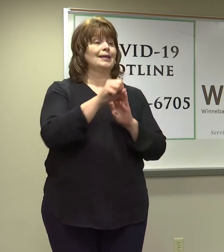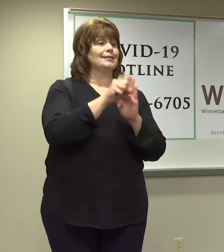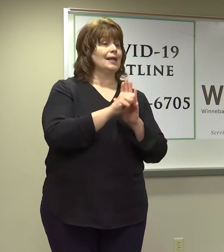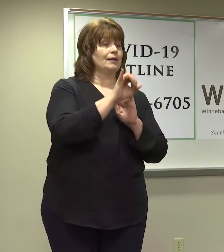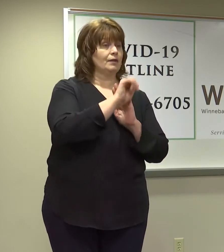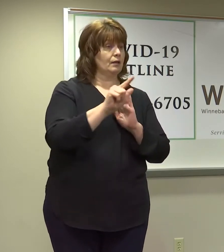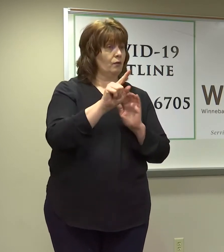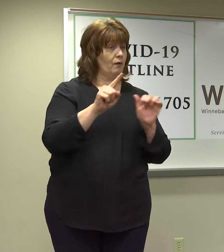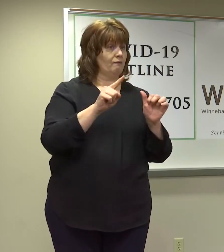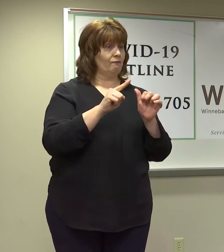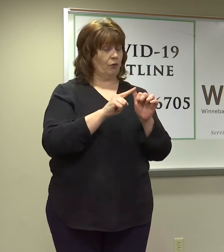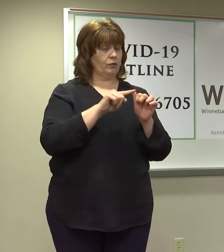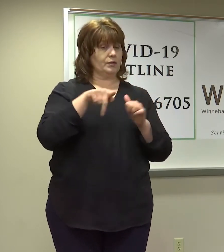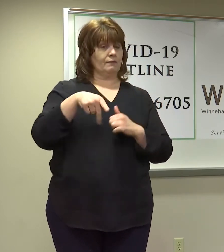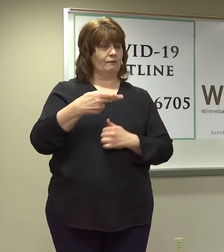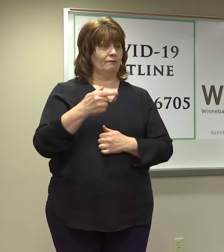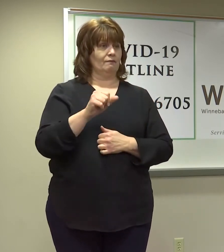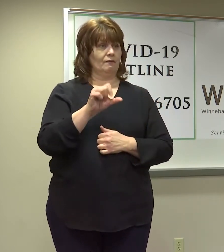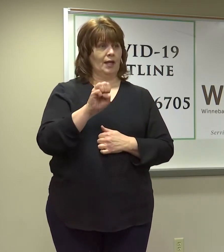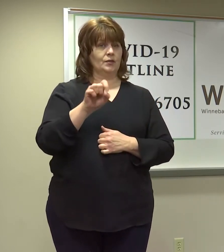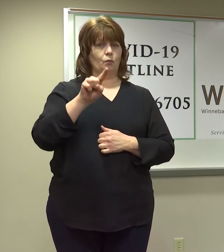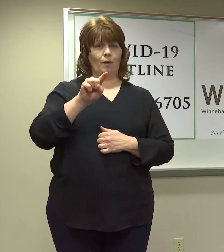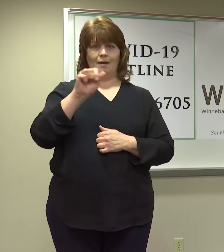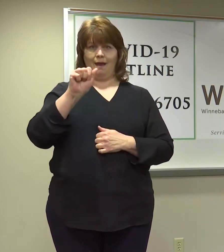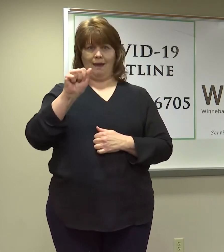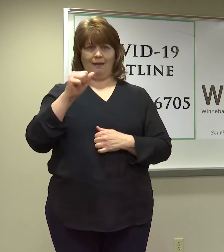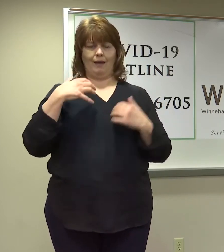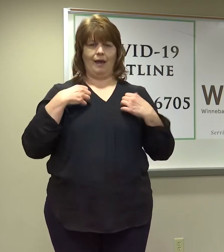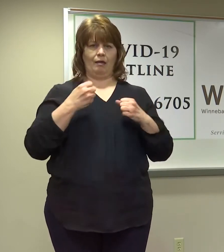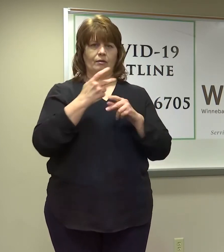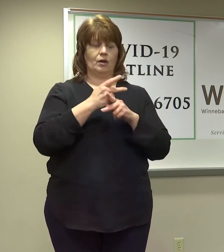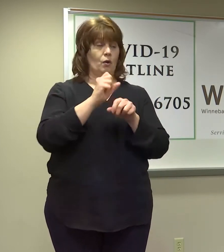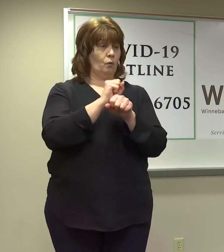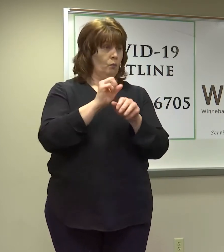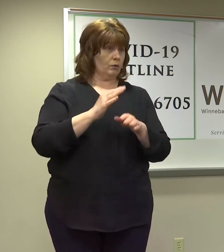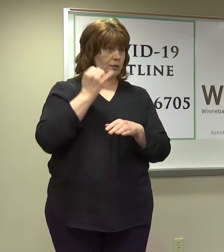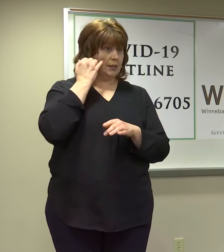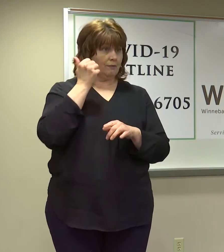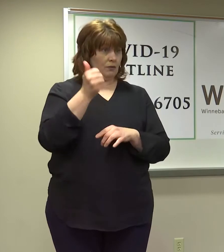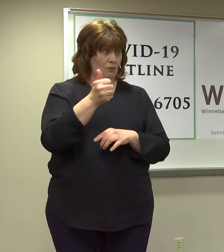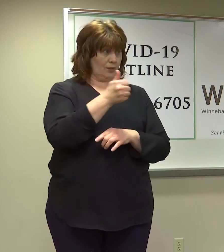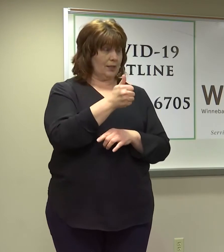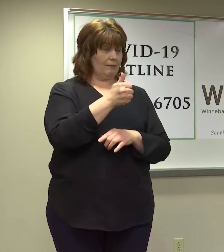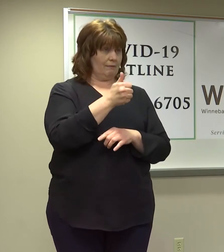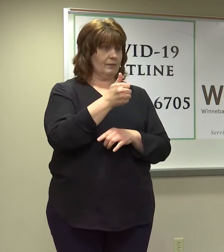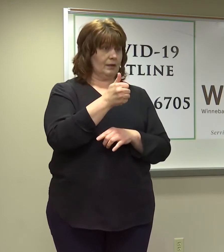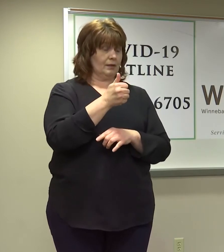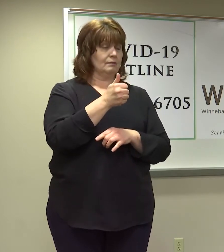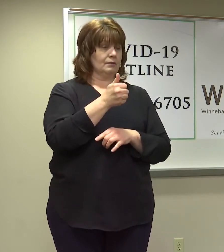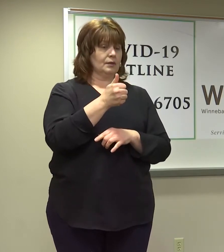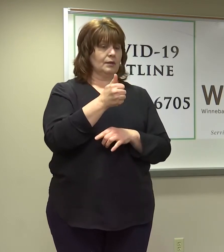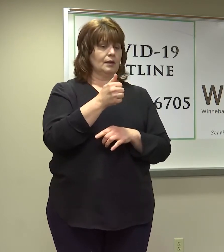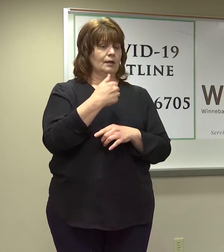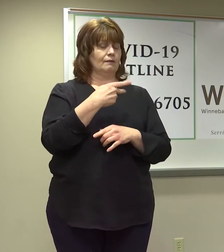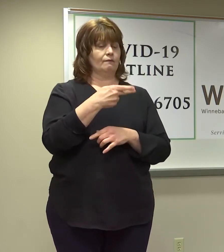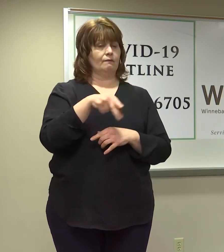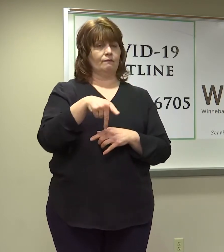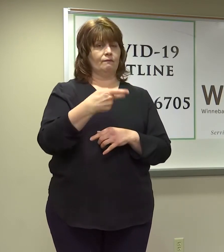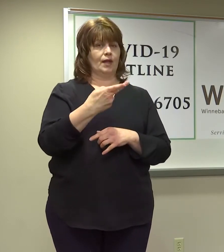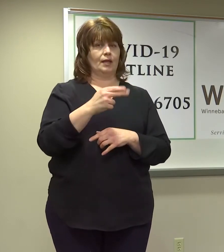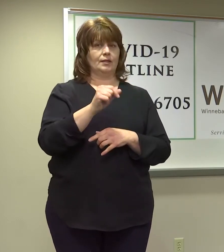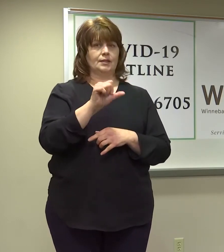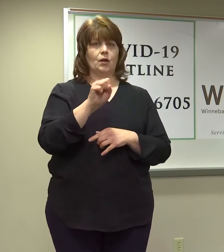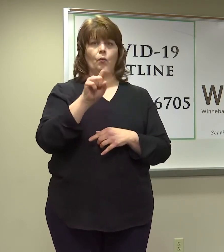designated as Phase 1A. If you are a Phase 1 entity, please consider modifying your operations as we have modified